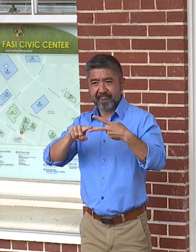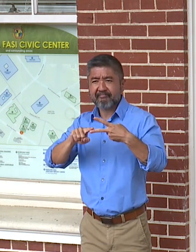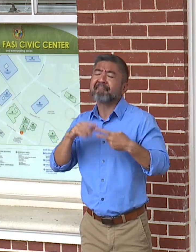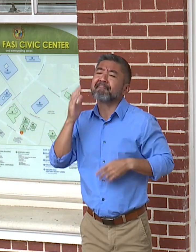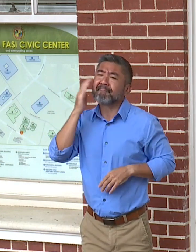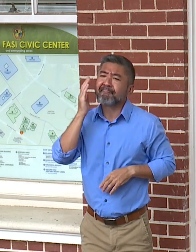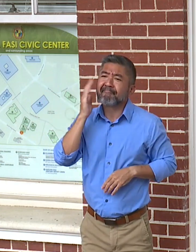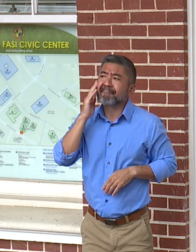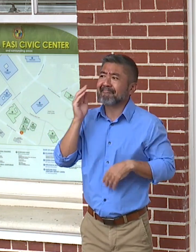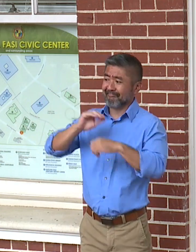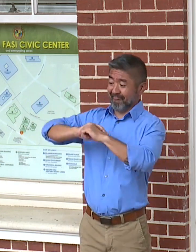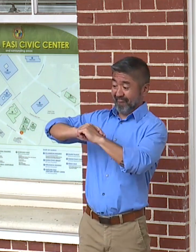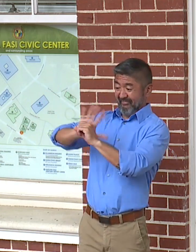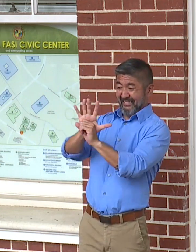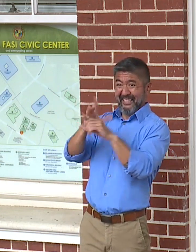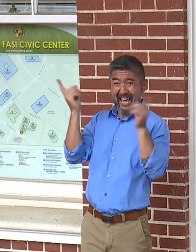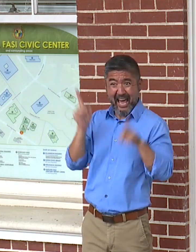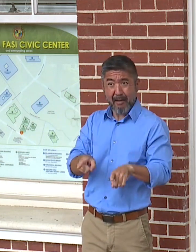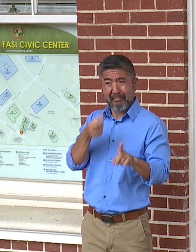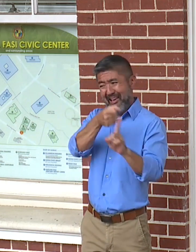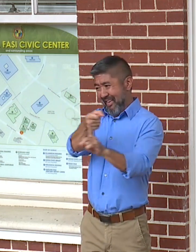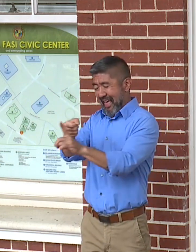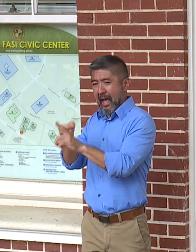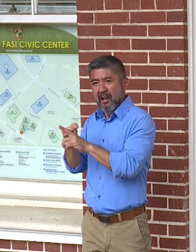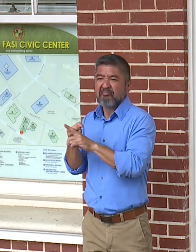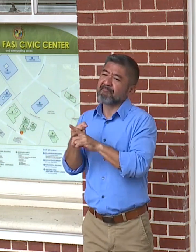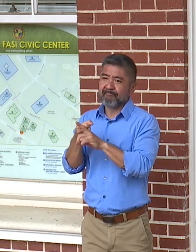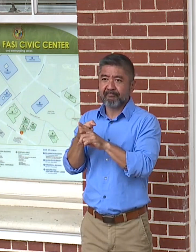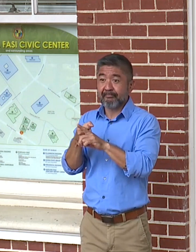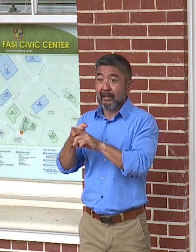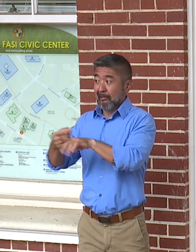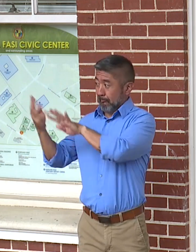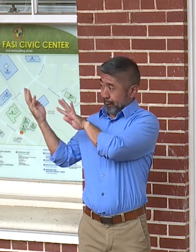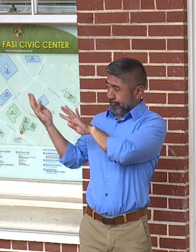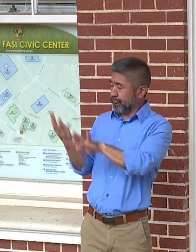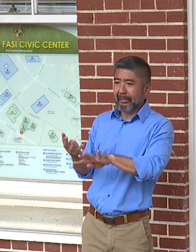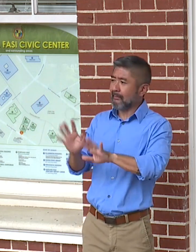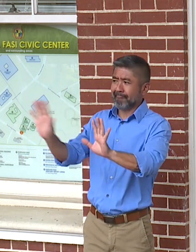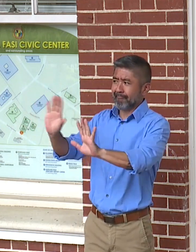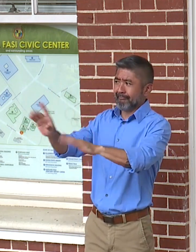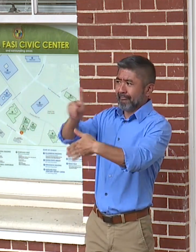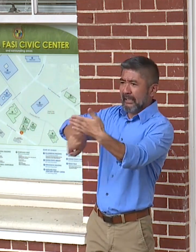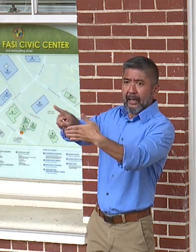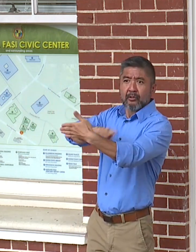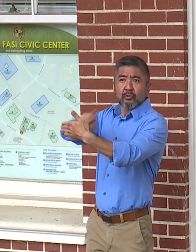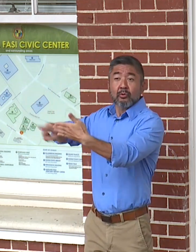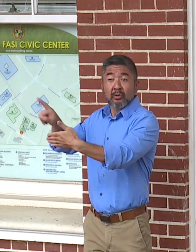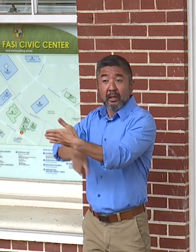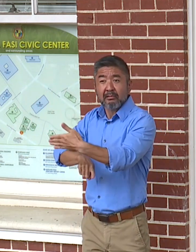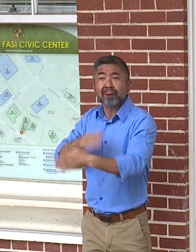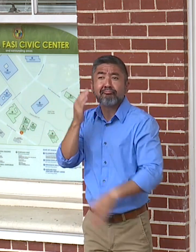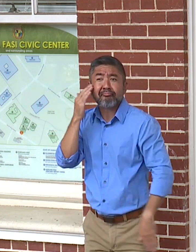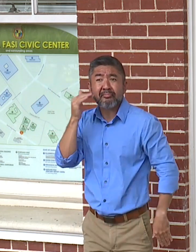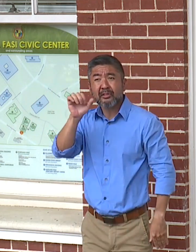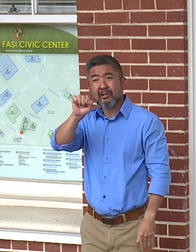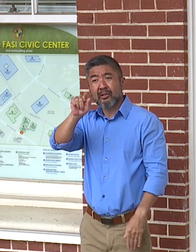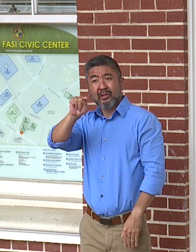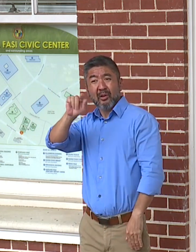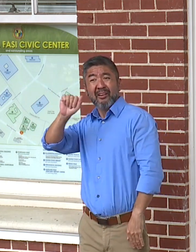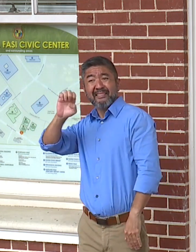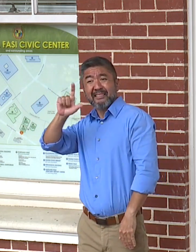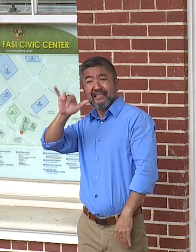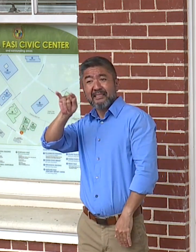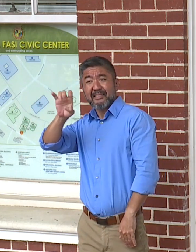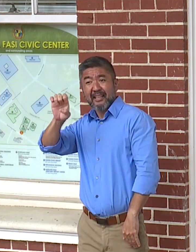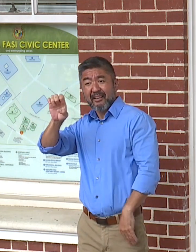we've had to cancel a lot of in service opportunities. And we've had to close satellite city halls on a number of occasions,